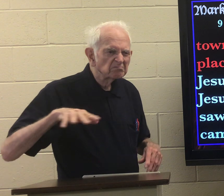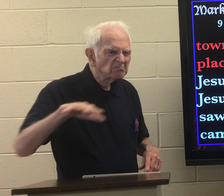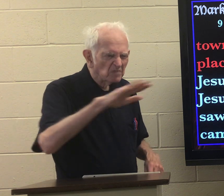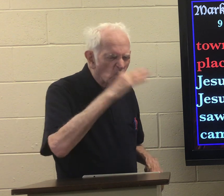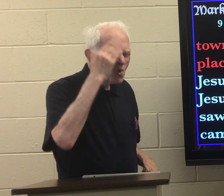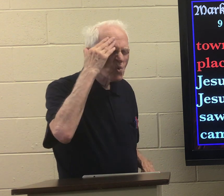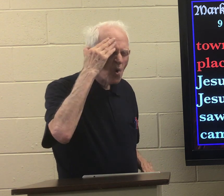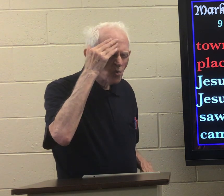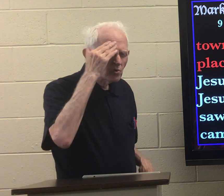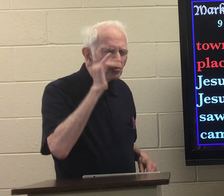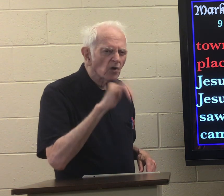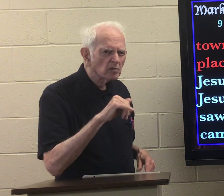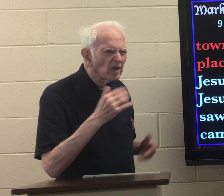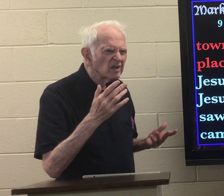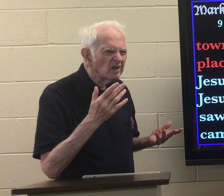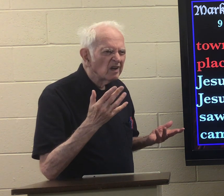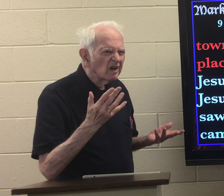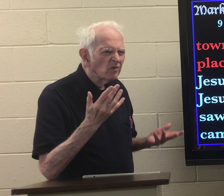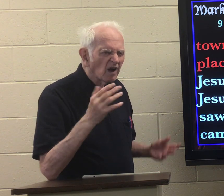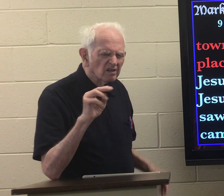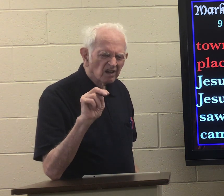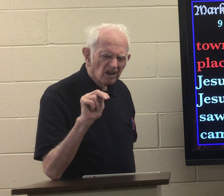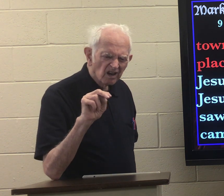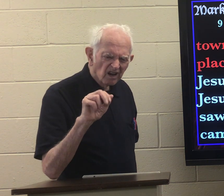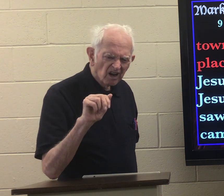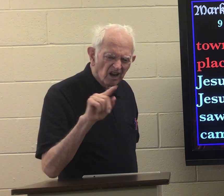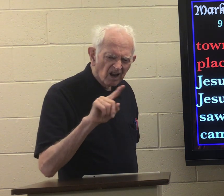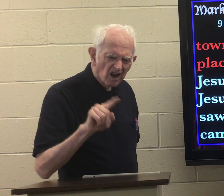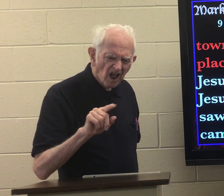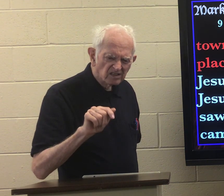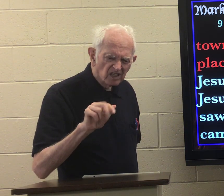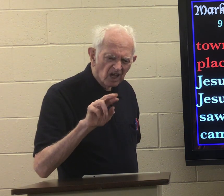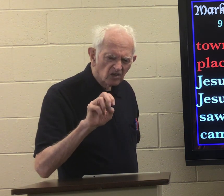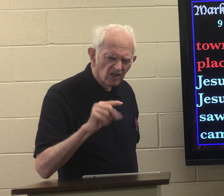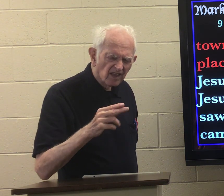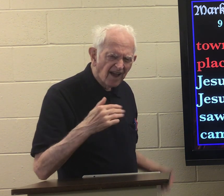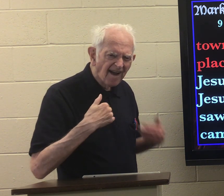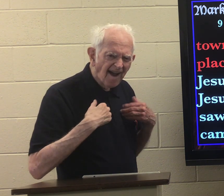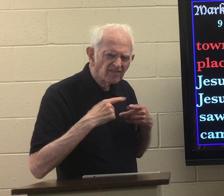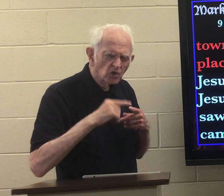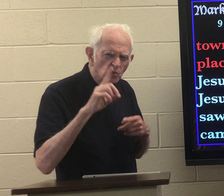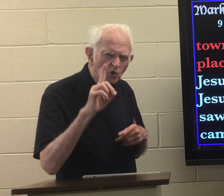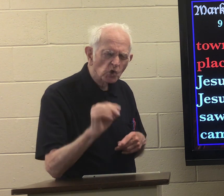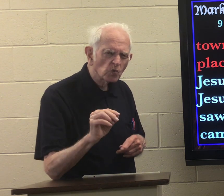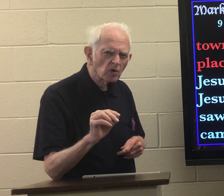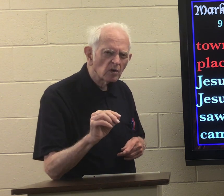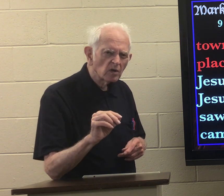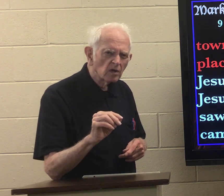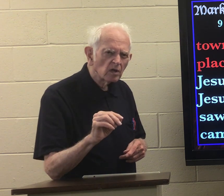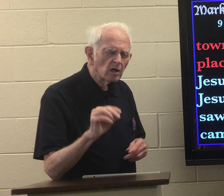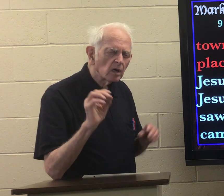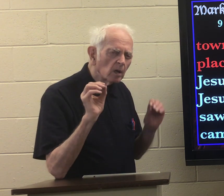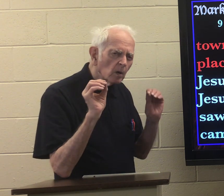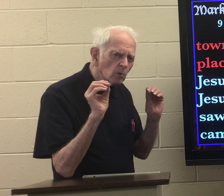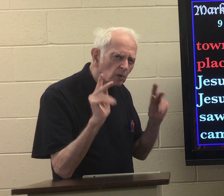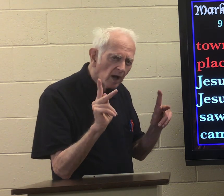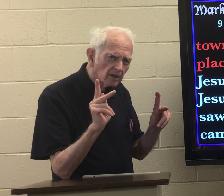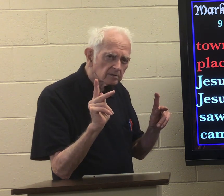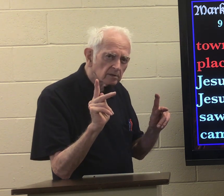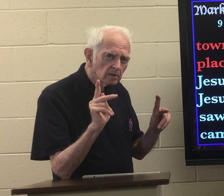most people around that area know that but Nazareth what does that have to do with it